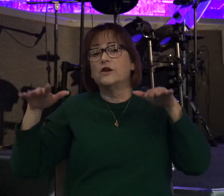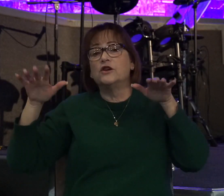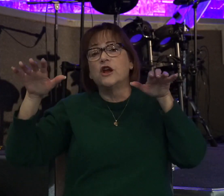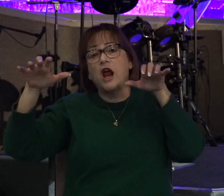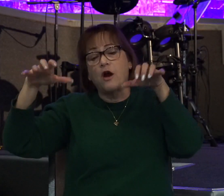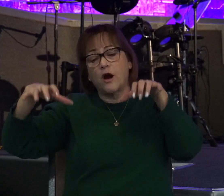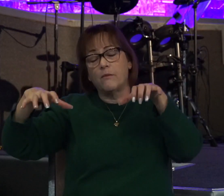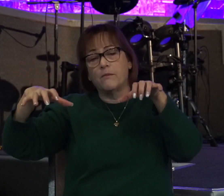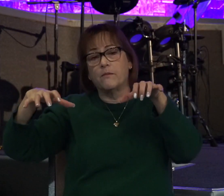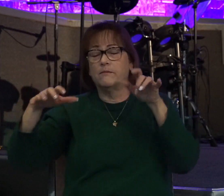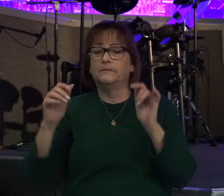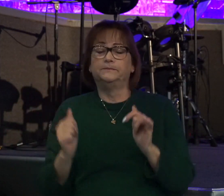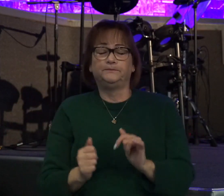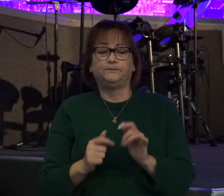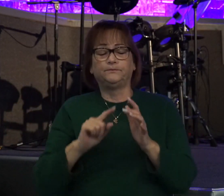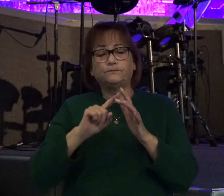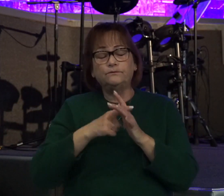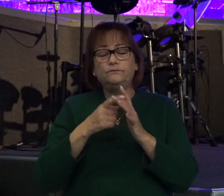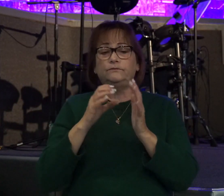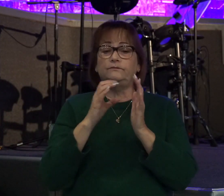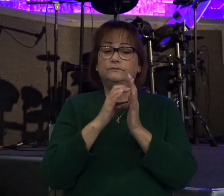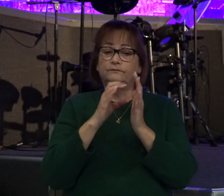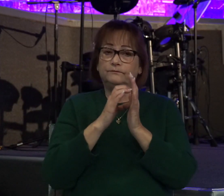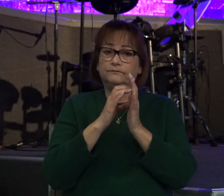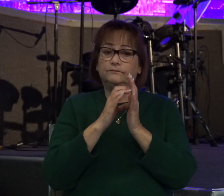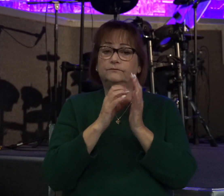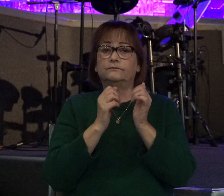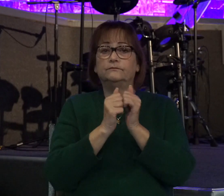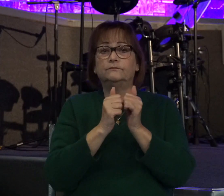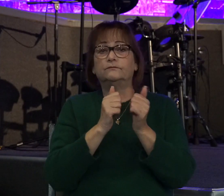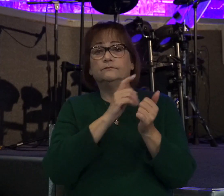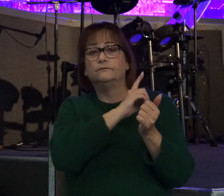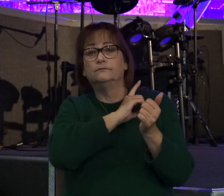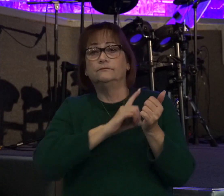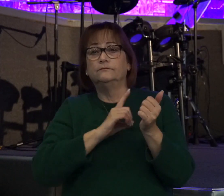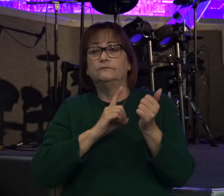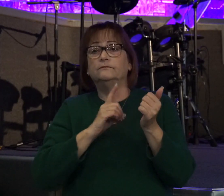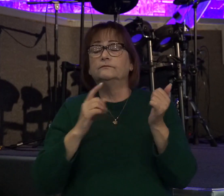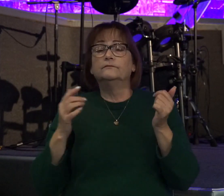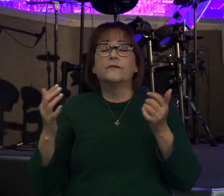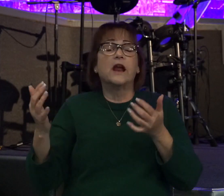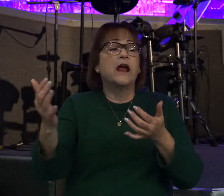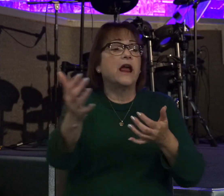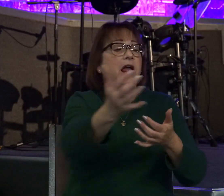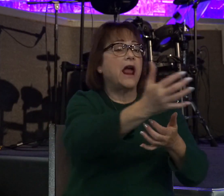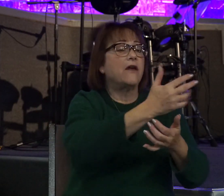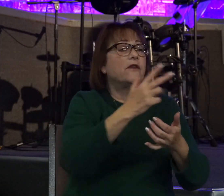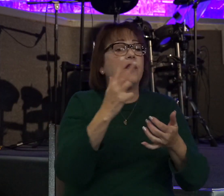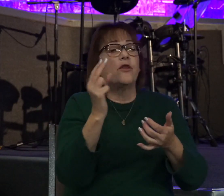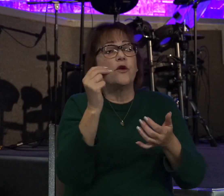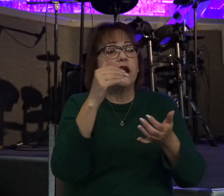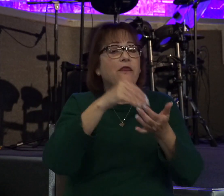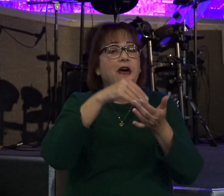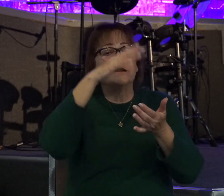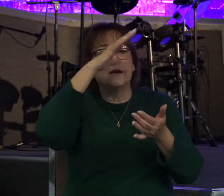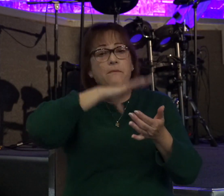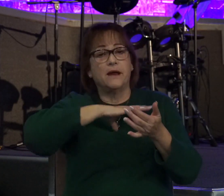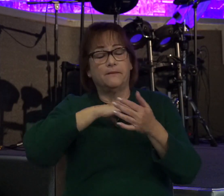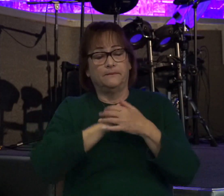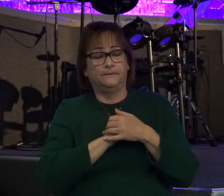So we start out this chapter with David gathering 30,000 men. David went